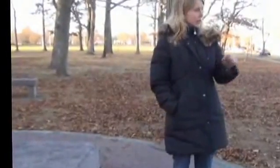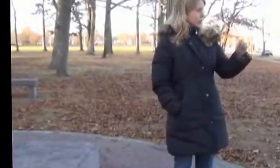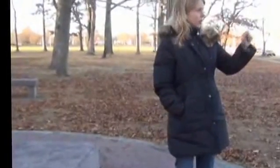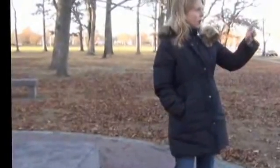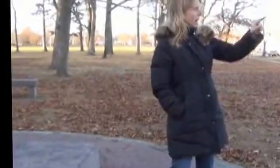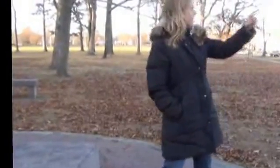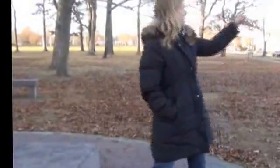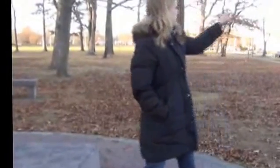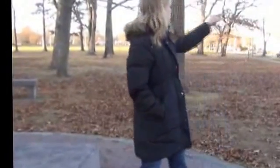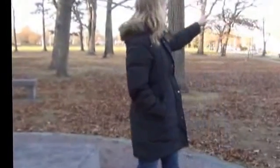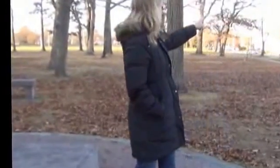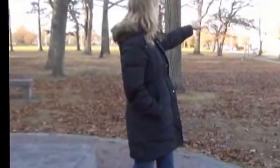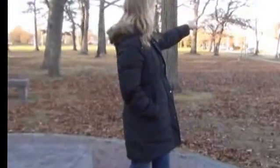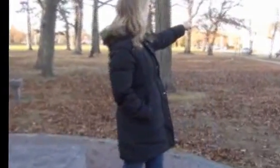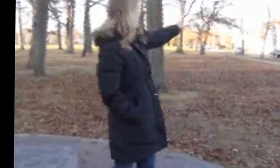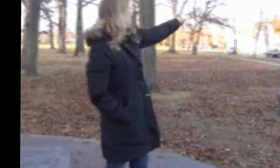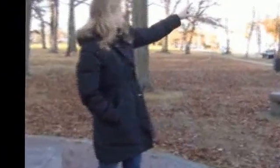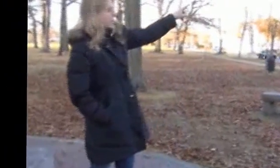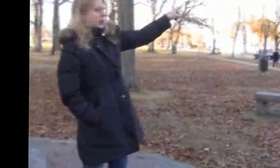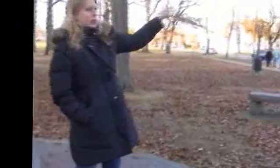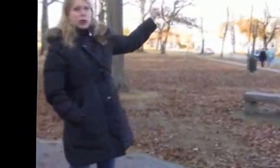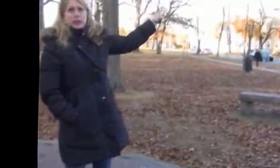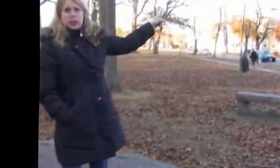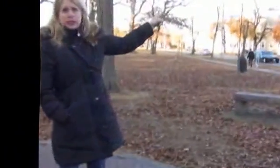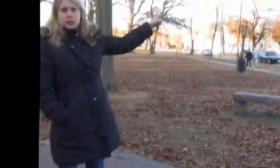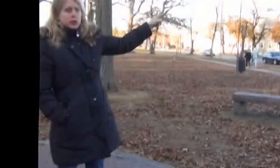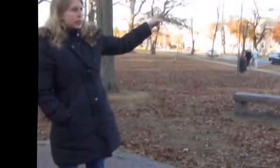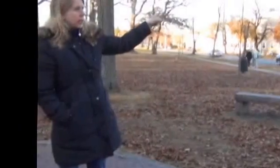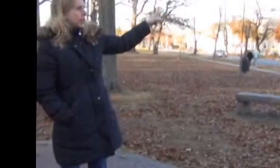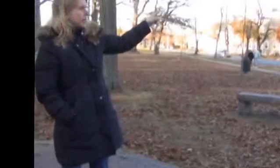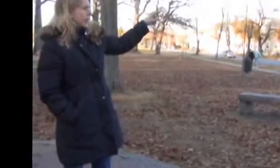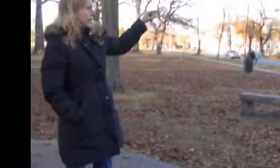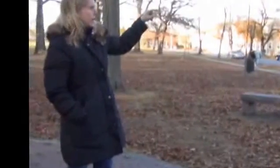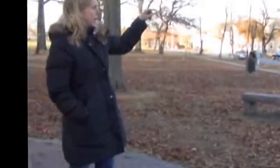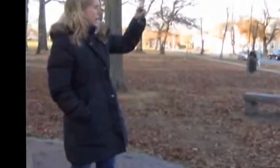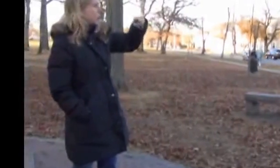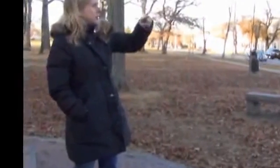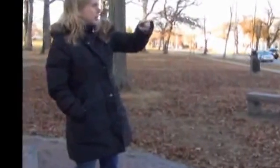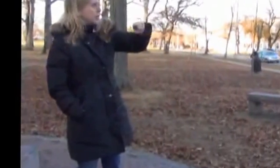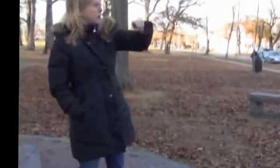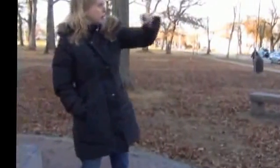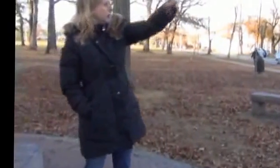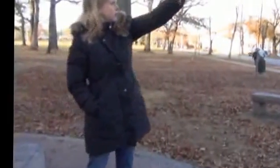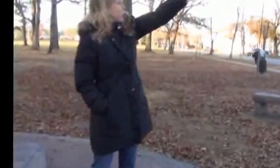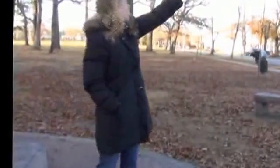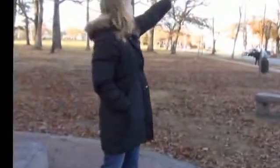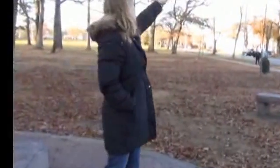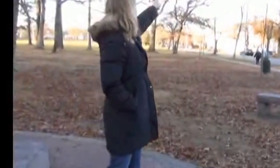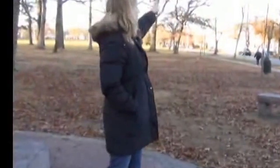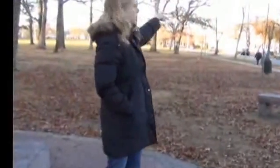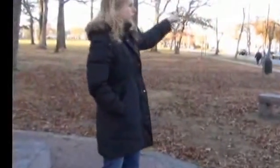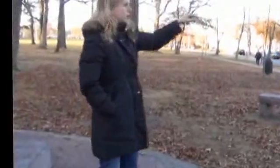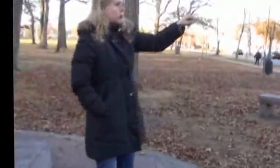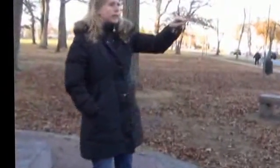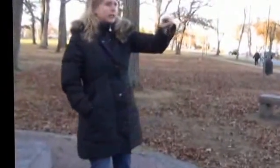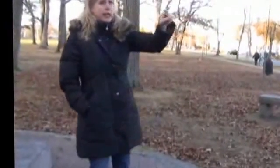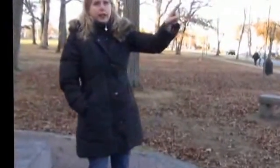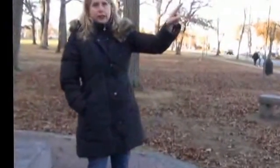So, I lived down the street. I lived right down West Clinton Street. And I will tell you that this whole neighborhood in the West End,